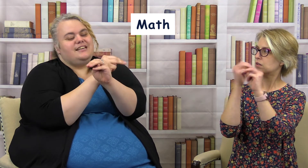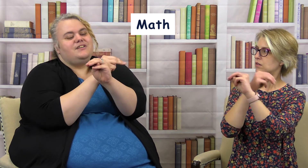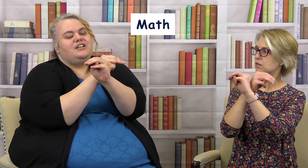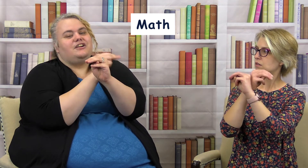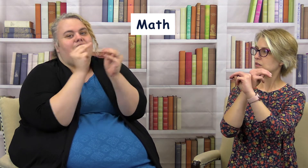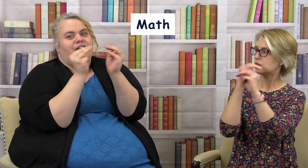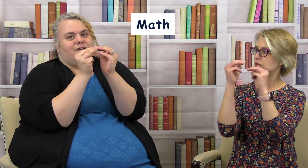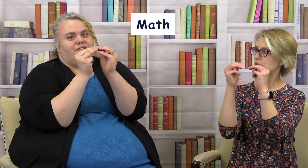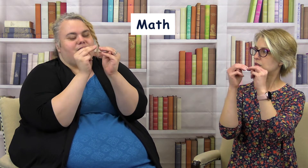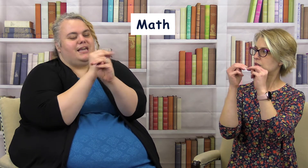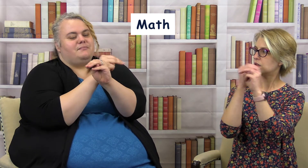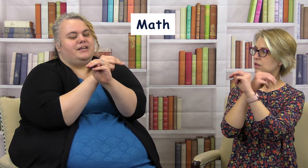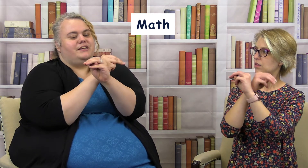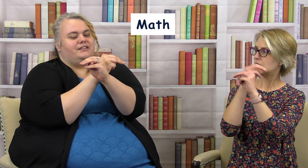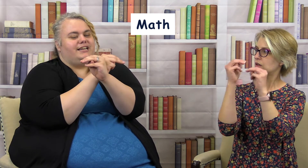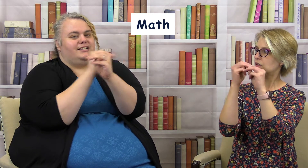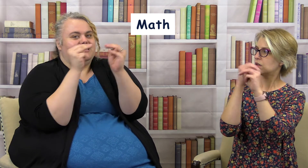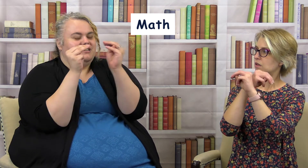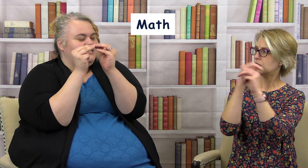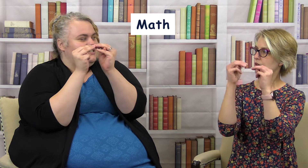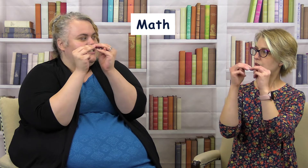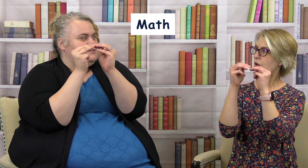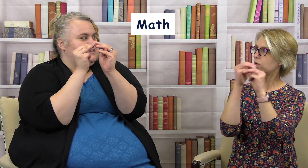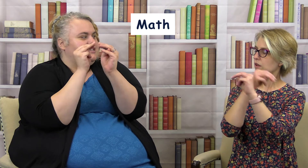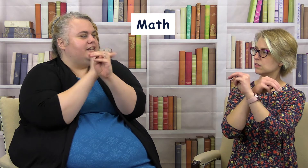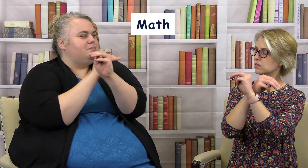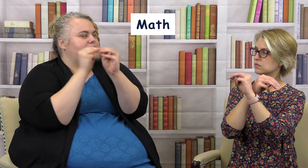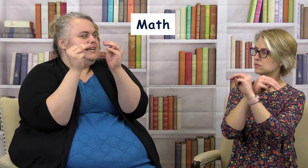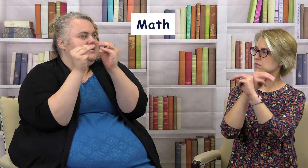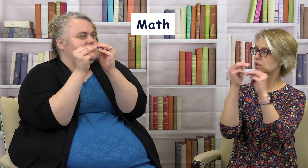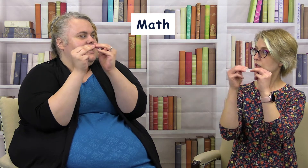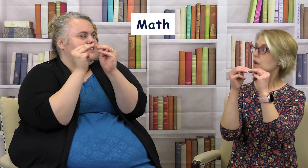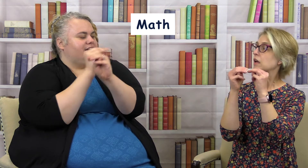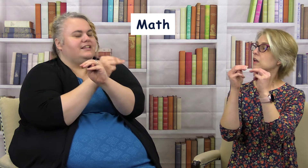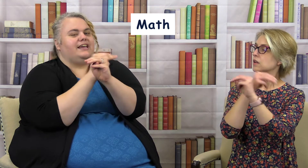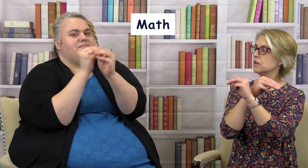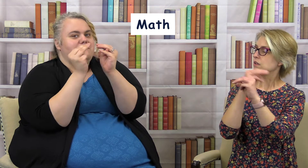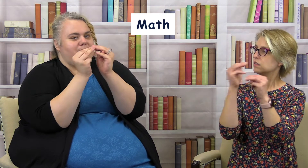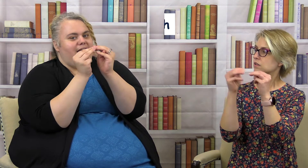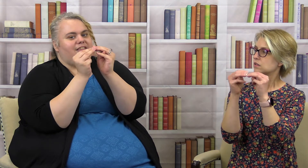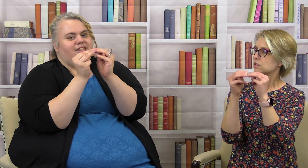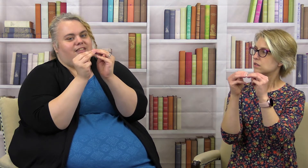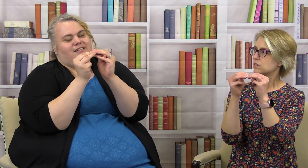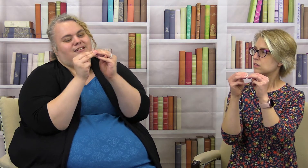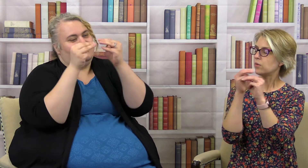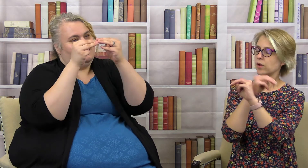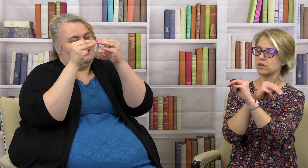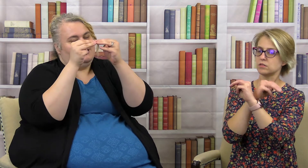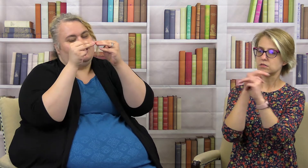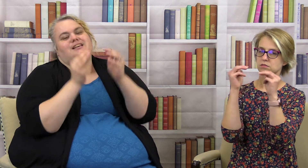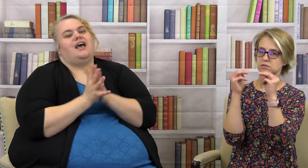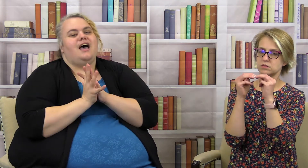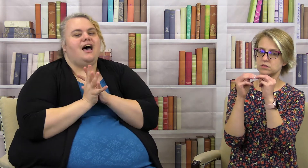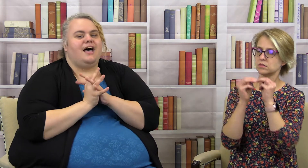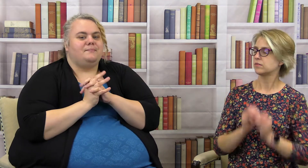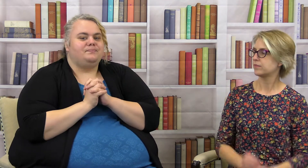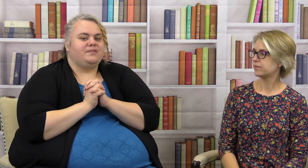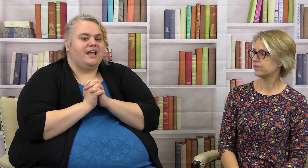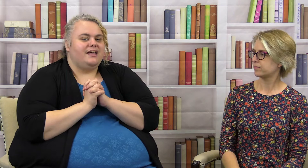even a little awkward for me but you like like you're bringing it together like math okay um and